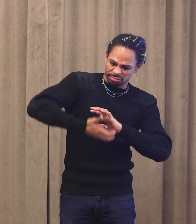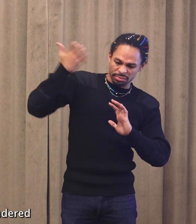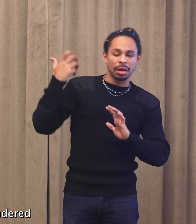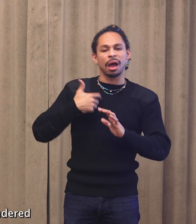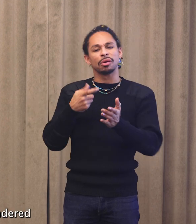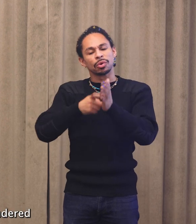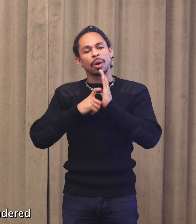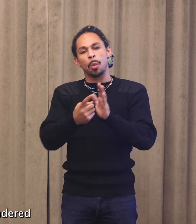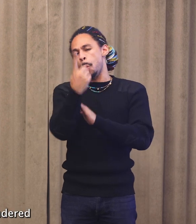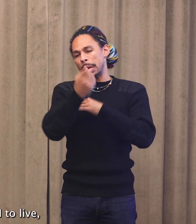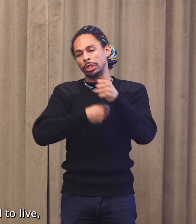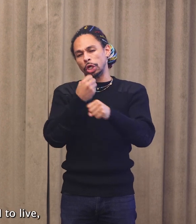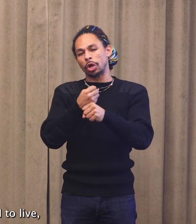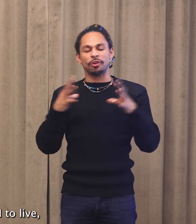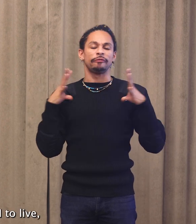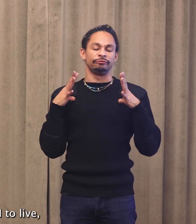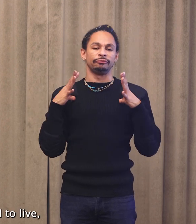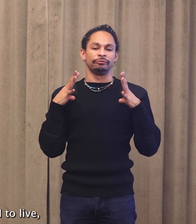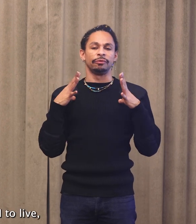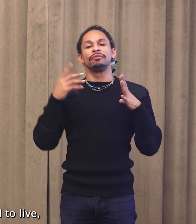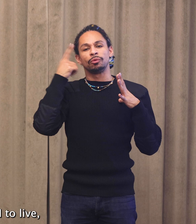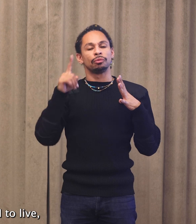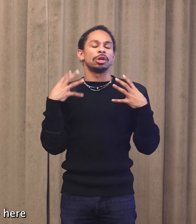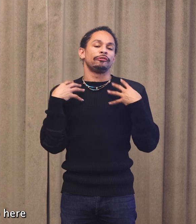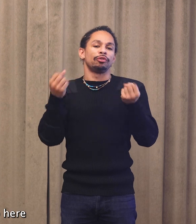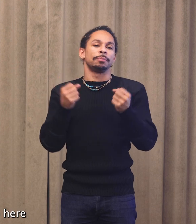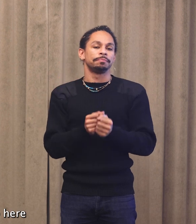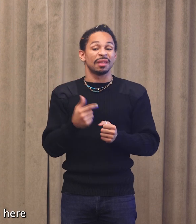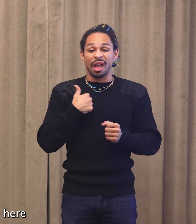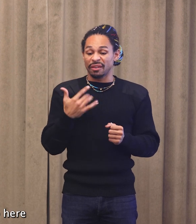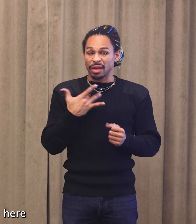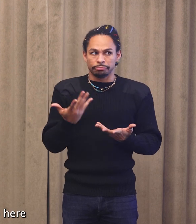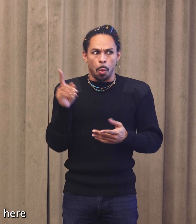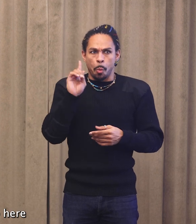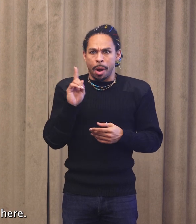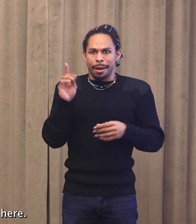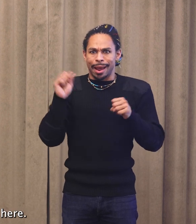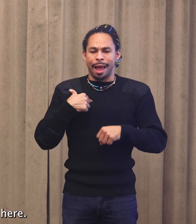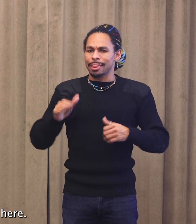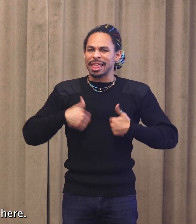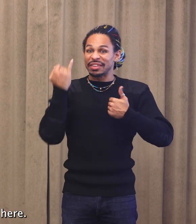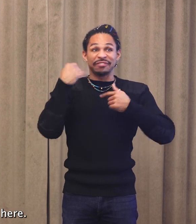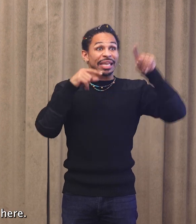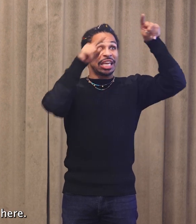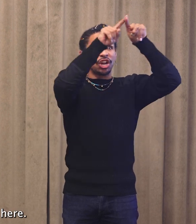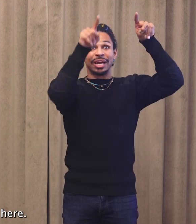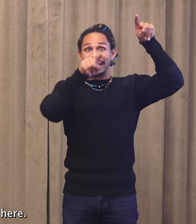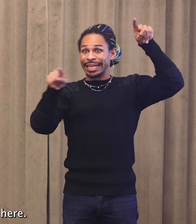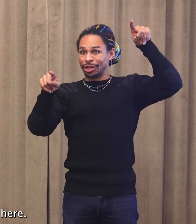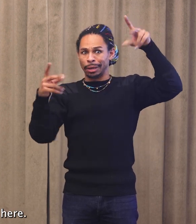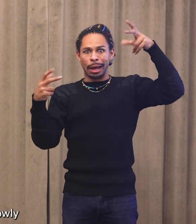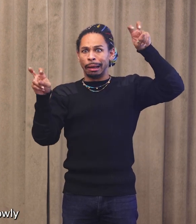And I wondered, where was I to live, if not up here or down here?